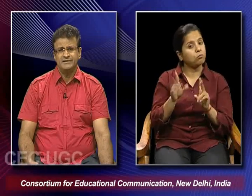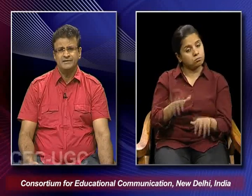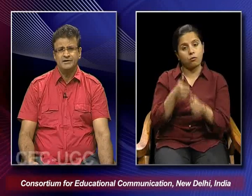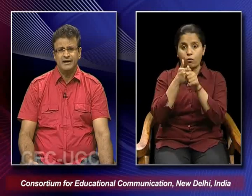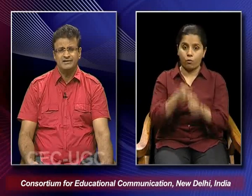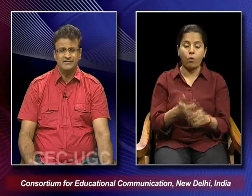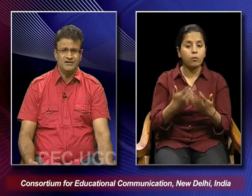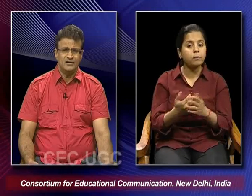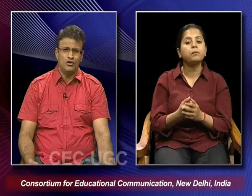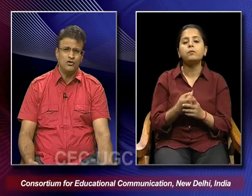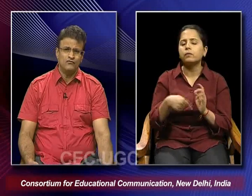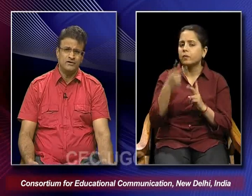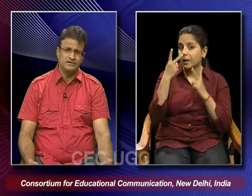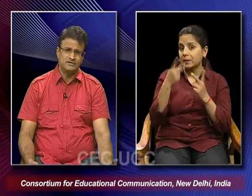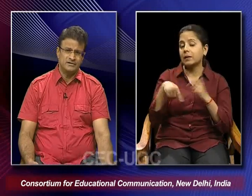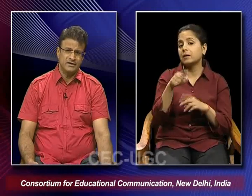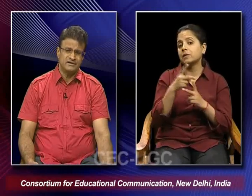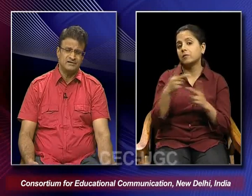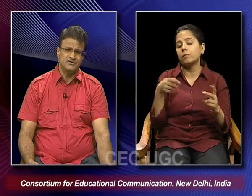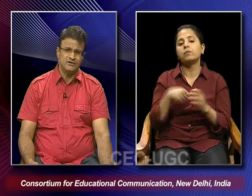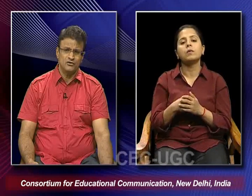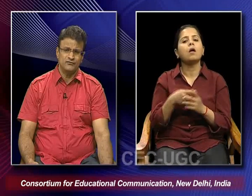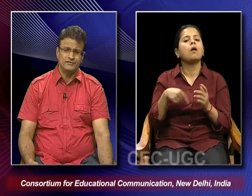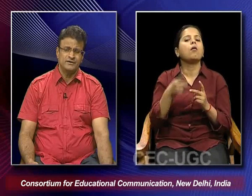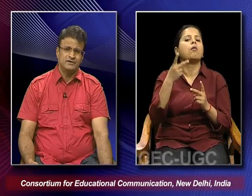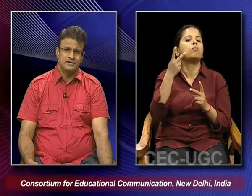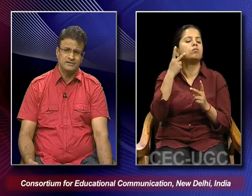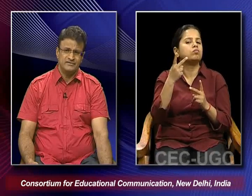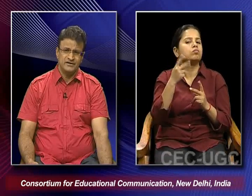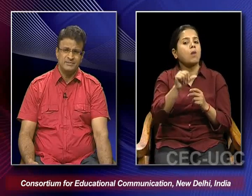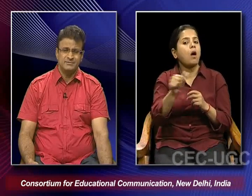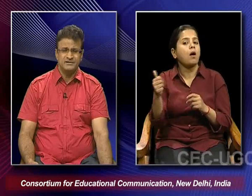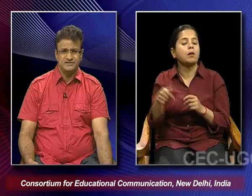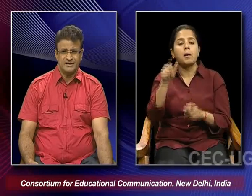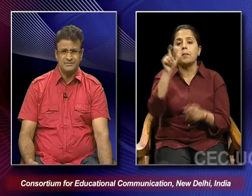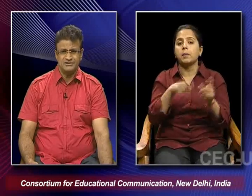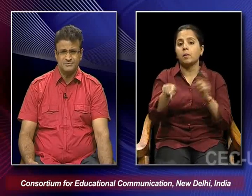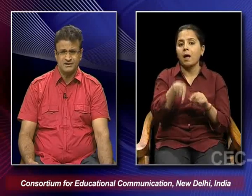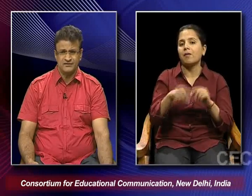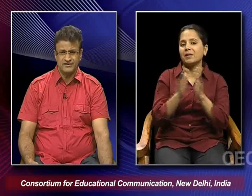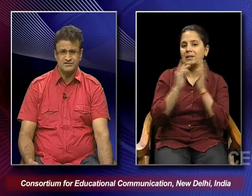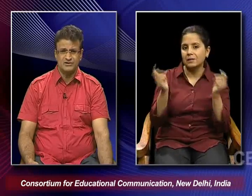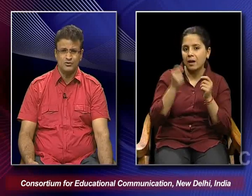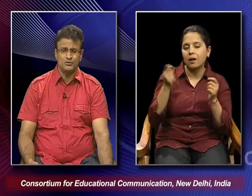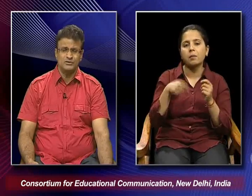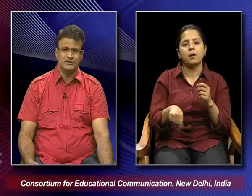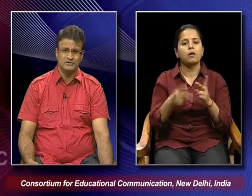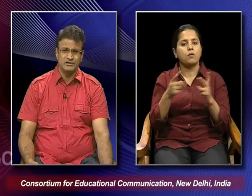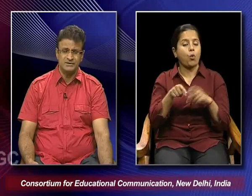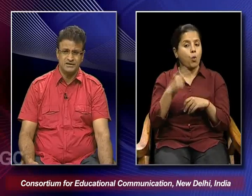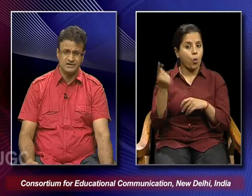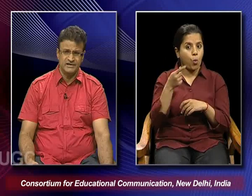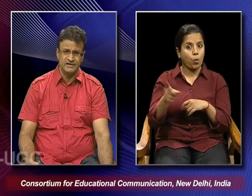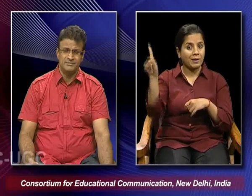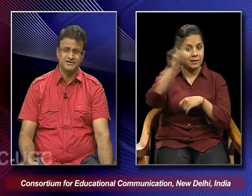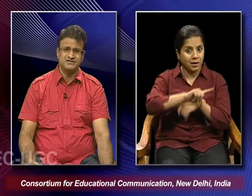at the level of the way people they celebrate this particular festival not only on that